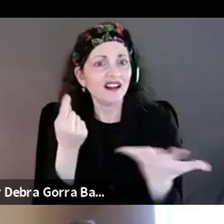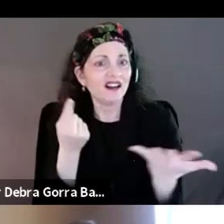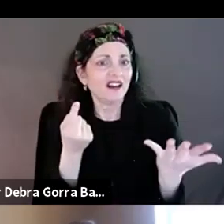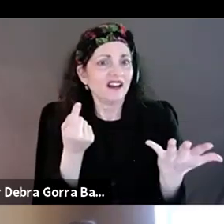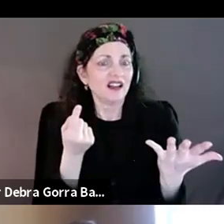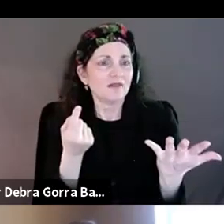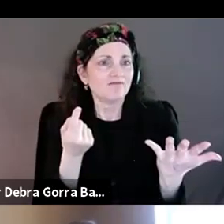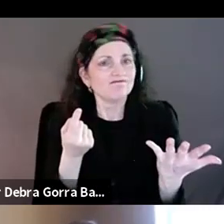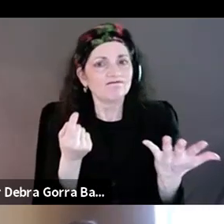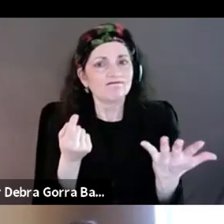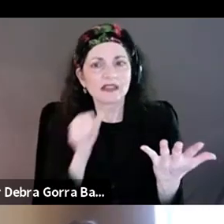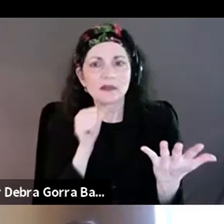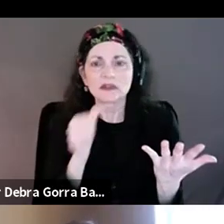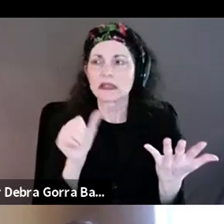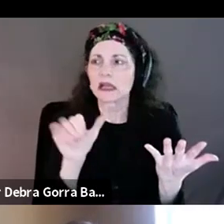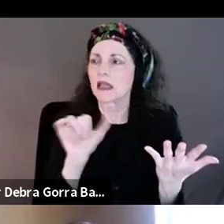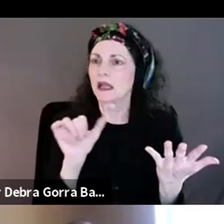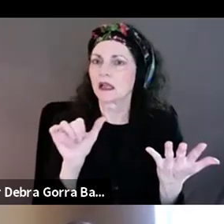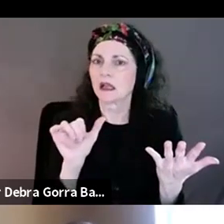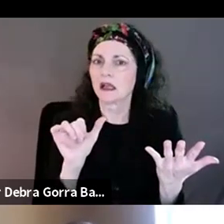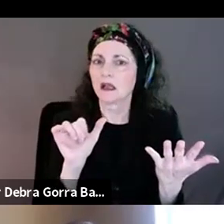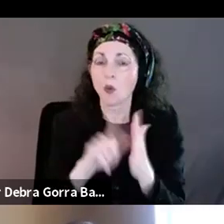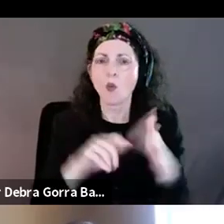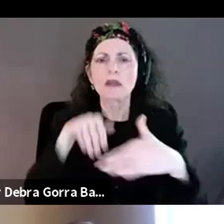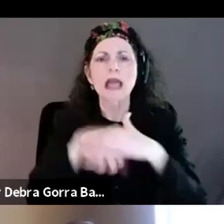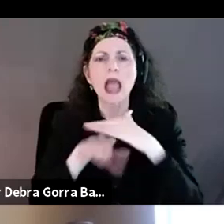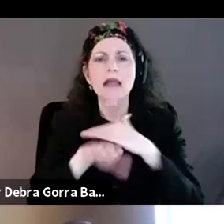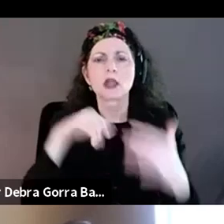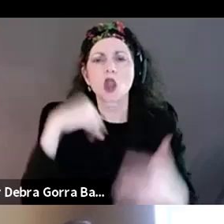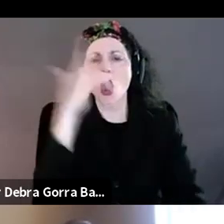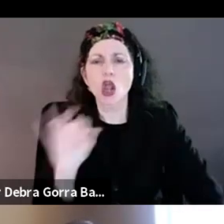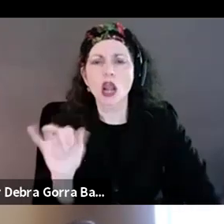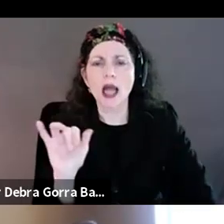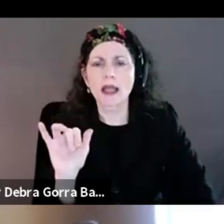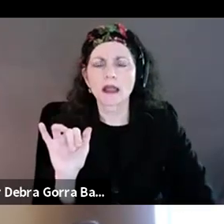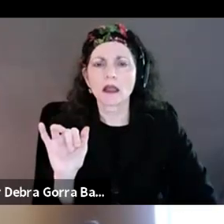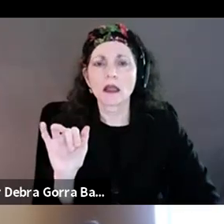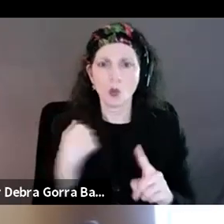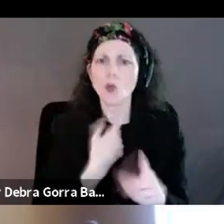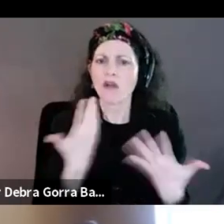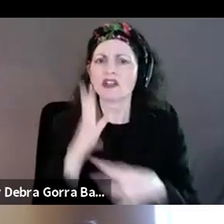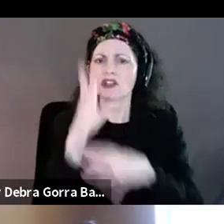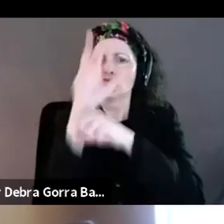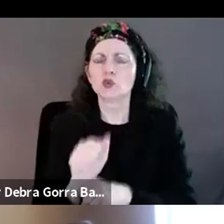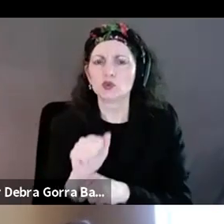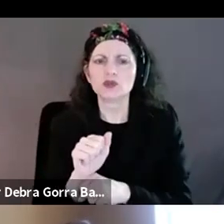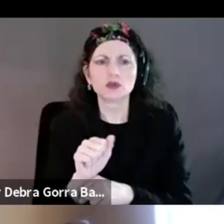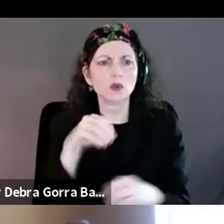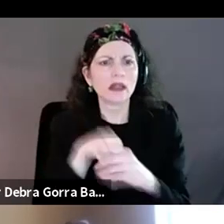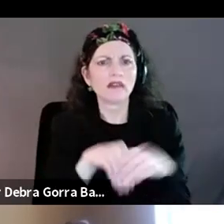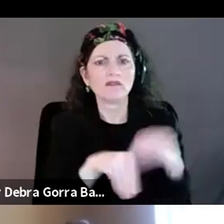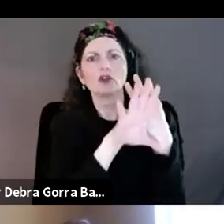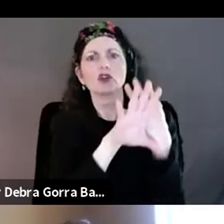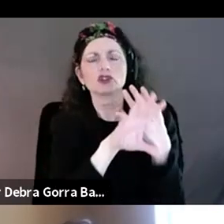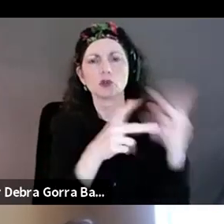like the world meaning what access looks like. We're used to navigating in virtual spaces. We're used to coming up with, you know,